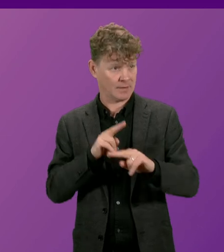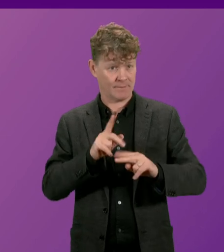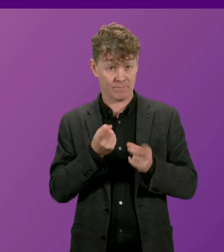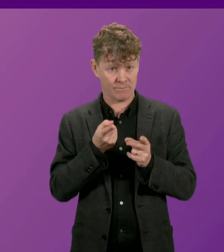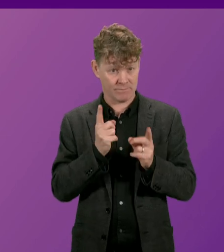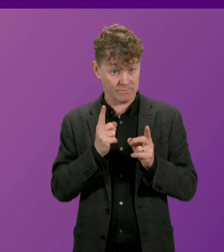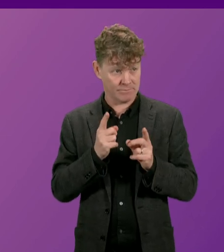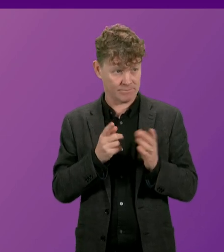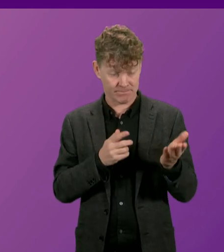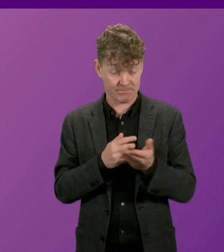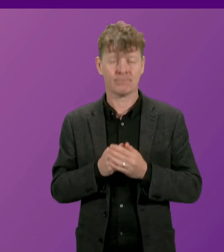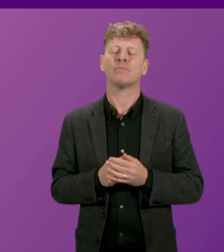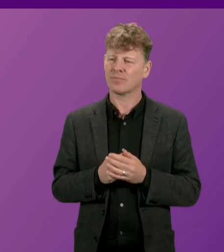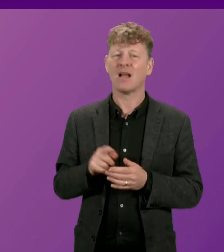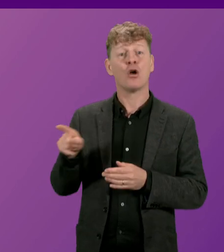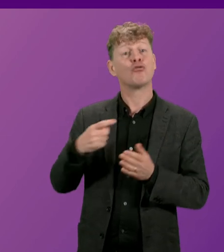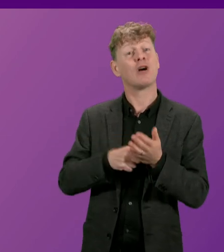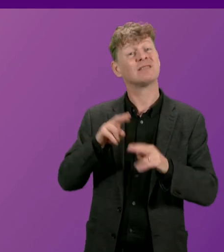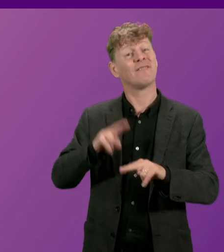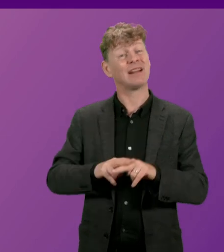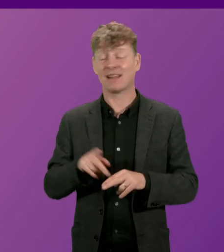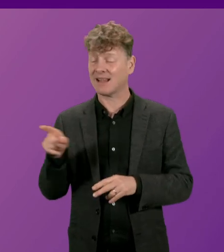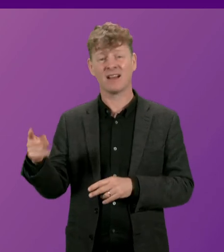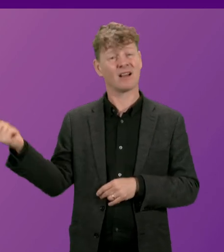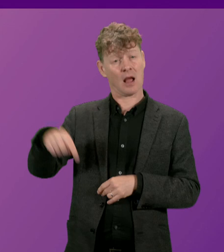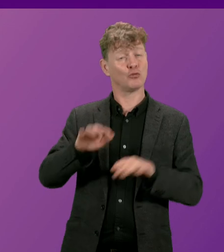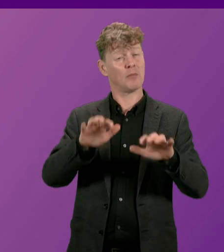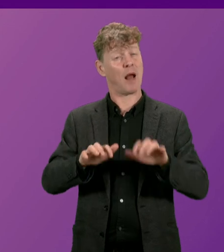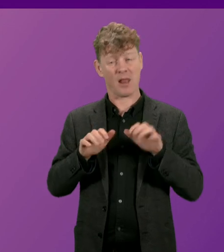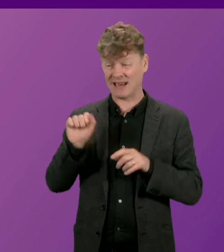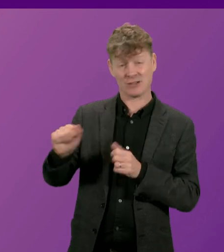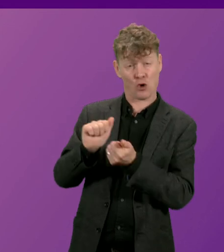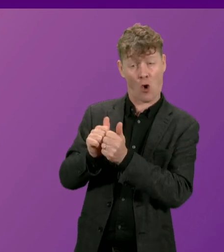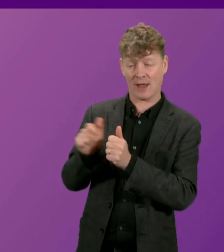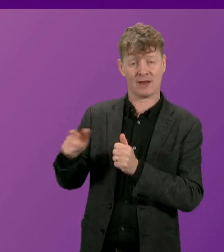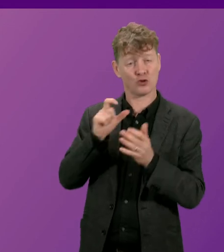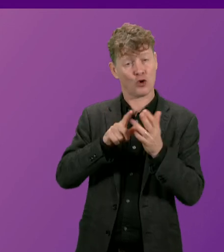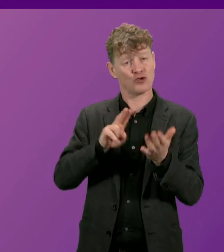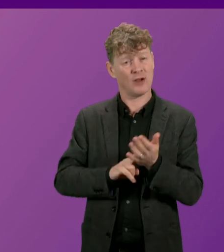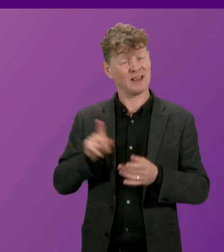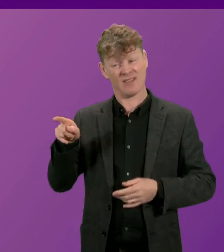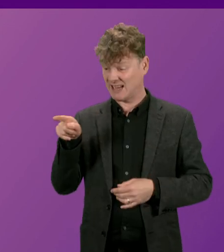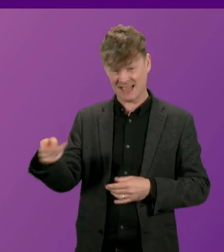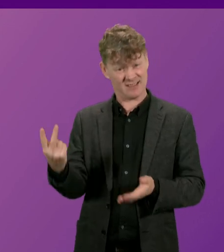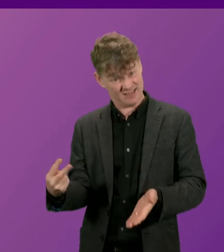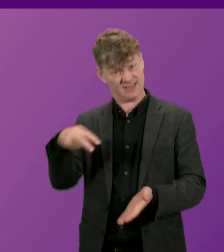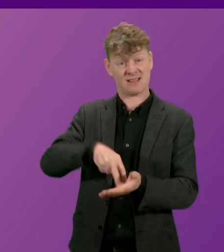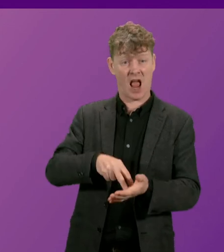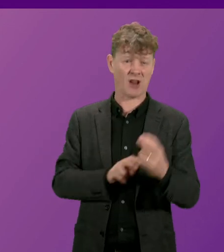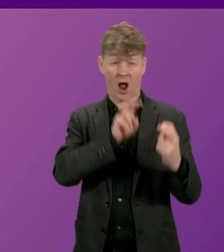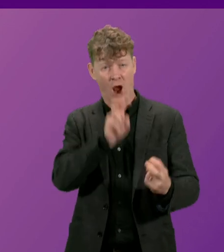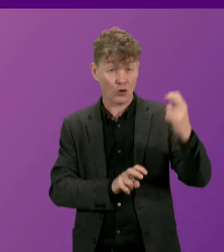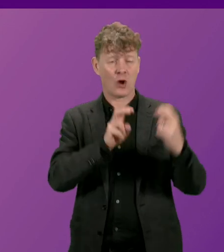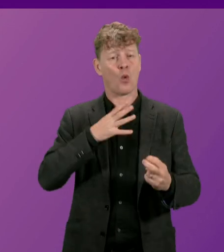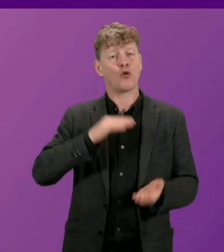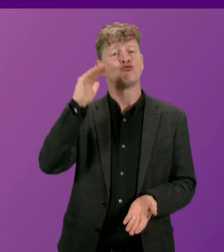The problem with what Mr. Finlay brings to Parliament, which his colleagues bring to Parliament, is that he's standing in front of me today arguing for a